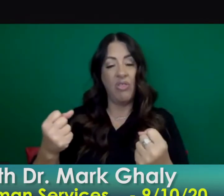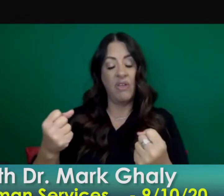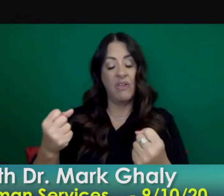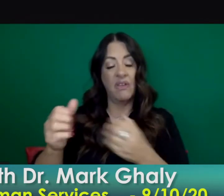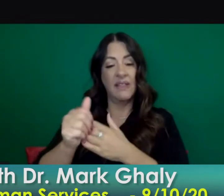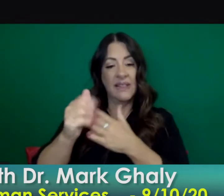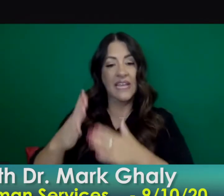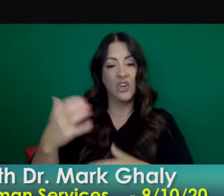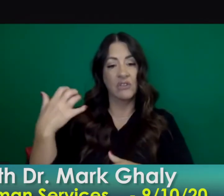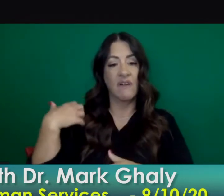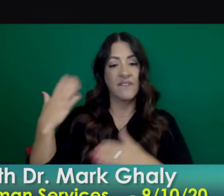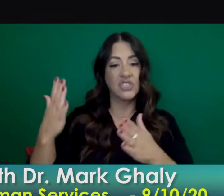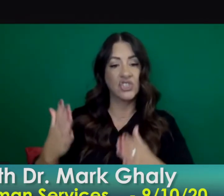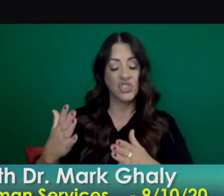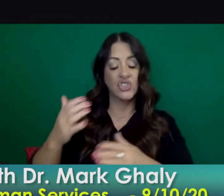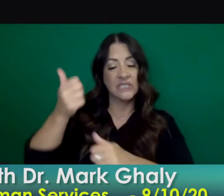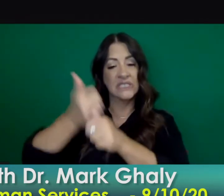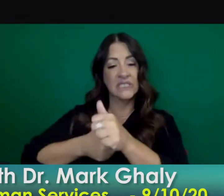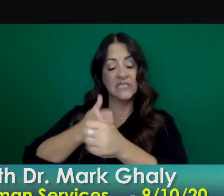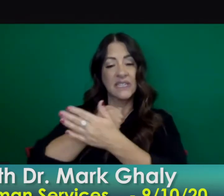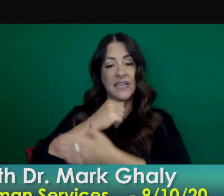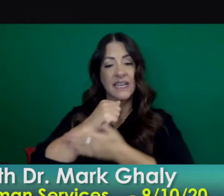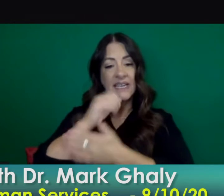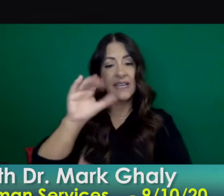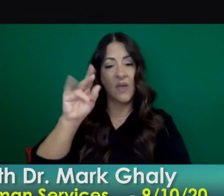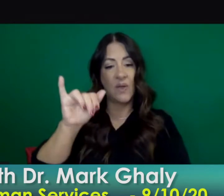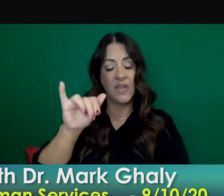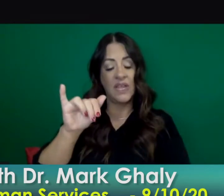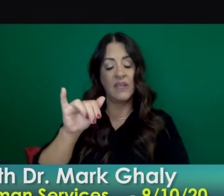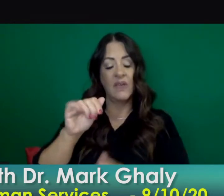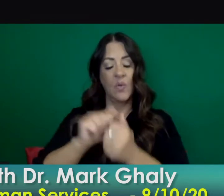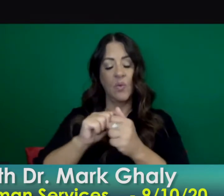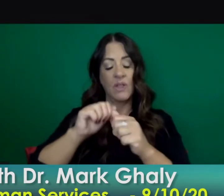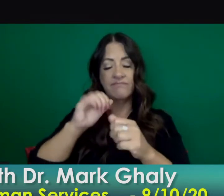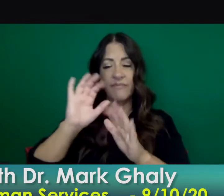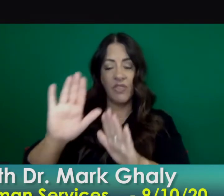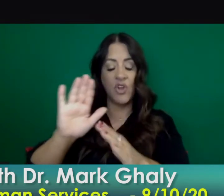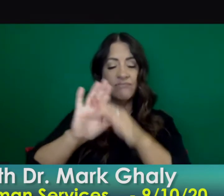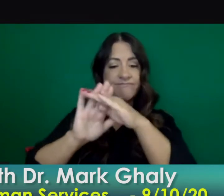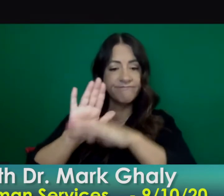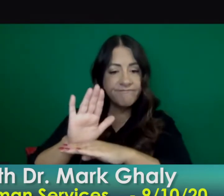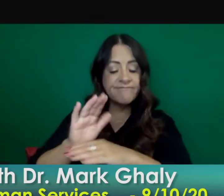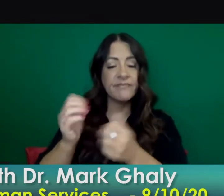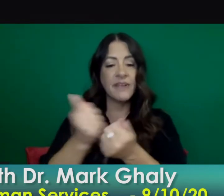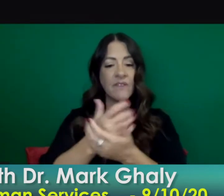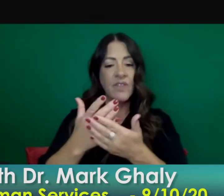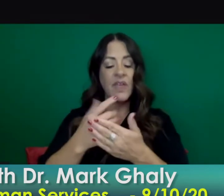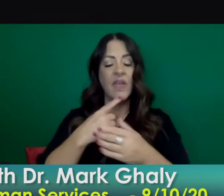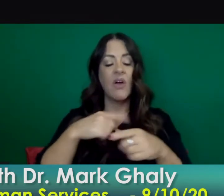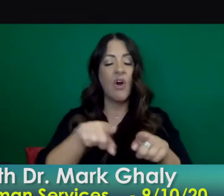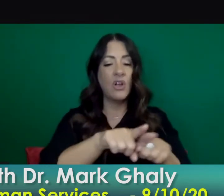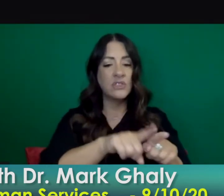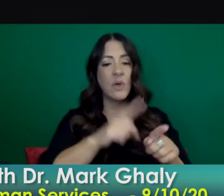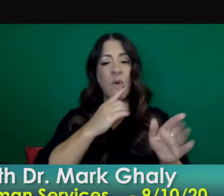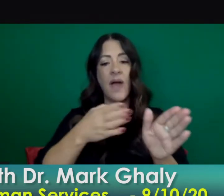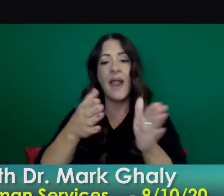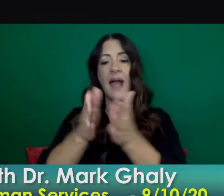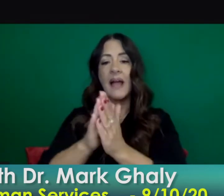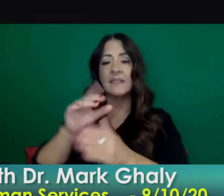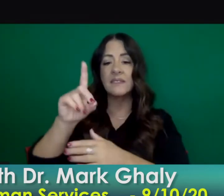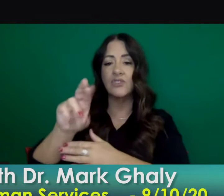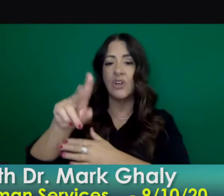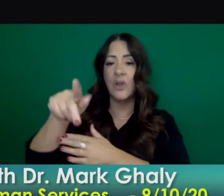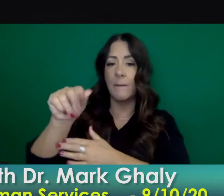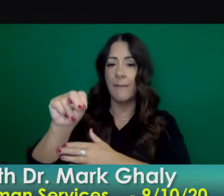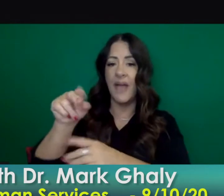uh clear guidelines um and then i wanted to ask dr pon to answer the same question um given your experience in alameda